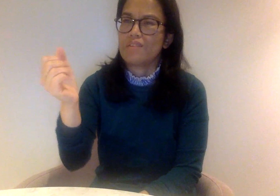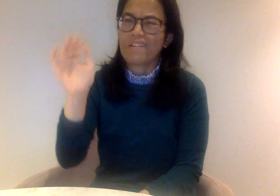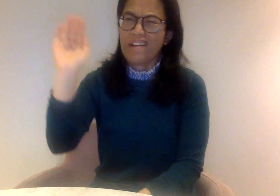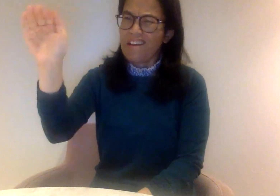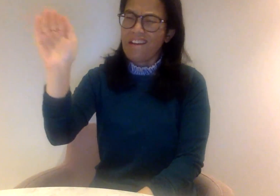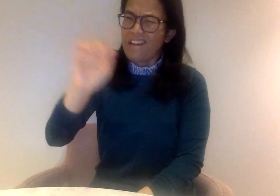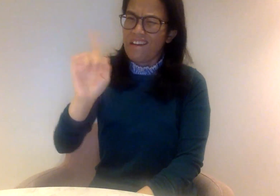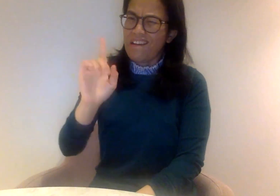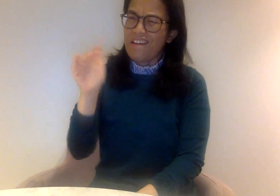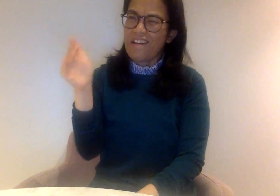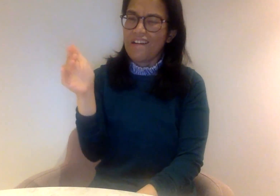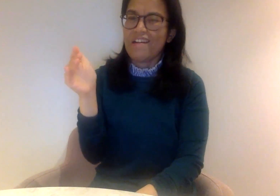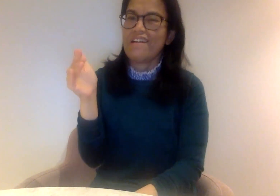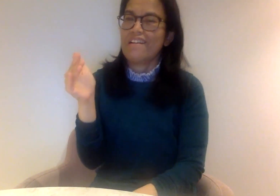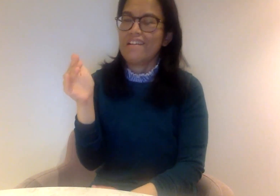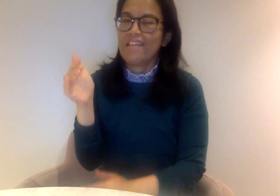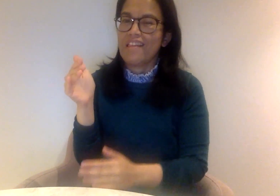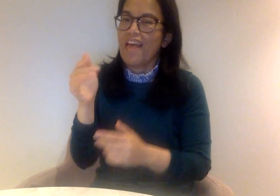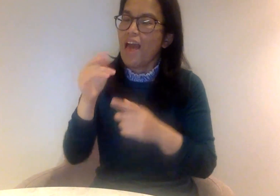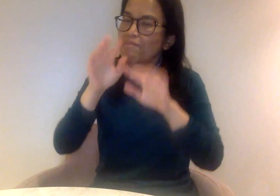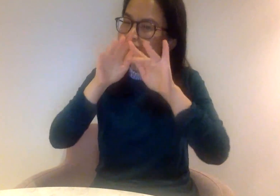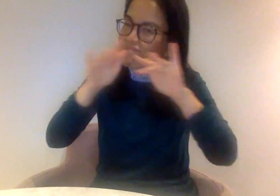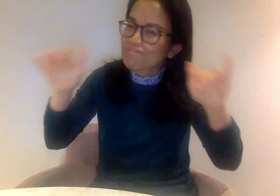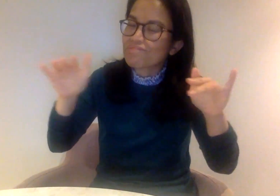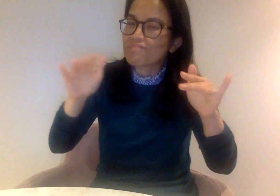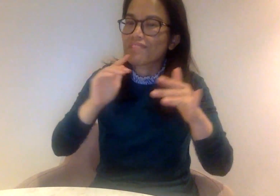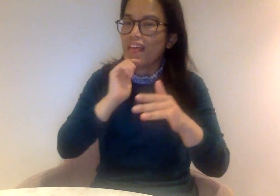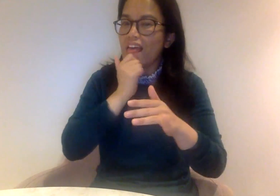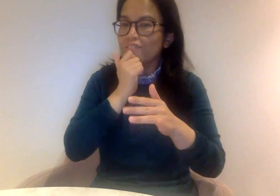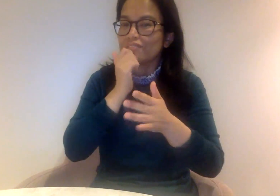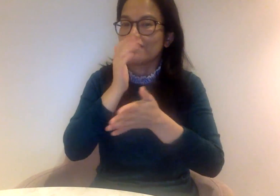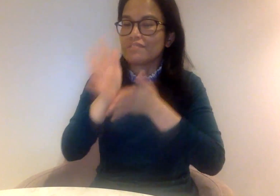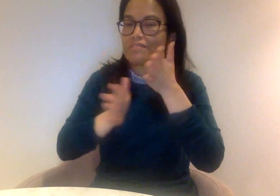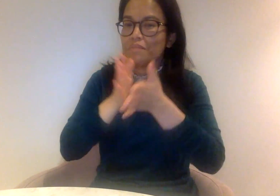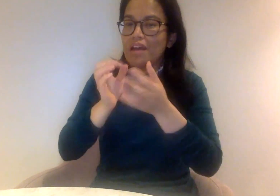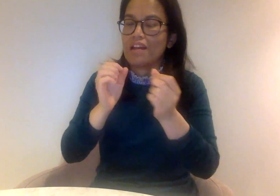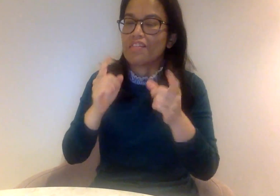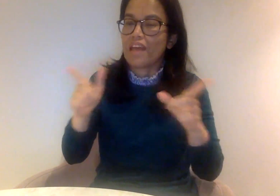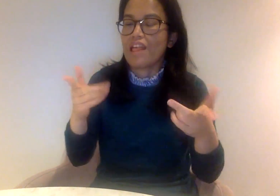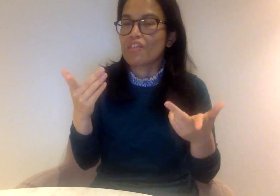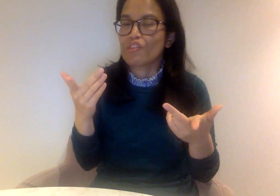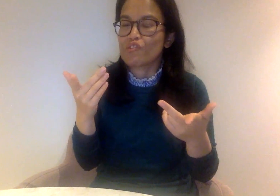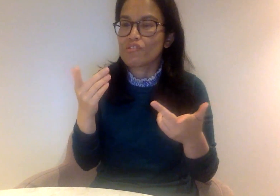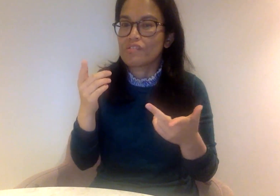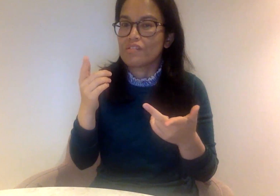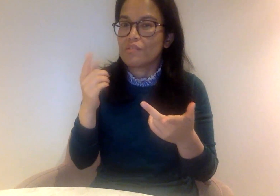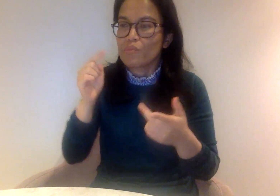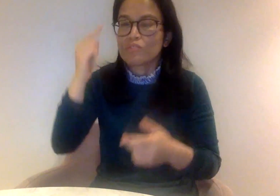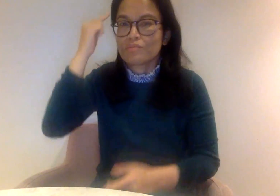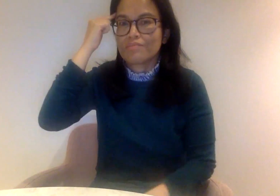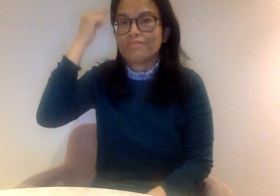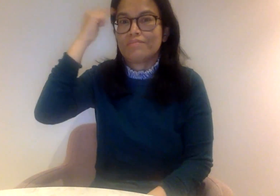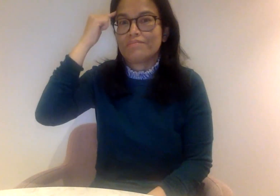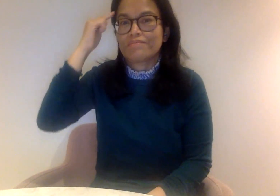the presentation, for example, in English? Or is the presentation in another spoken language? So all these,